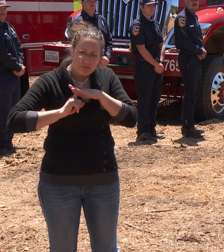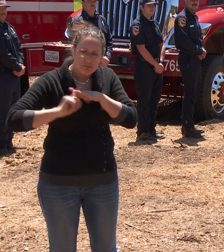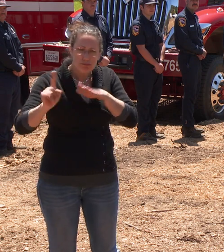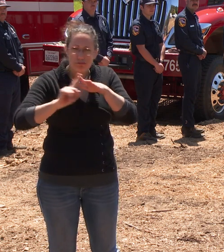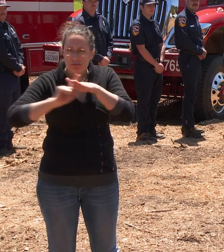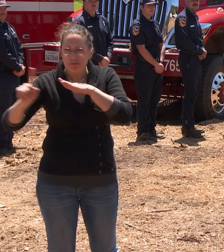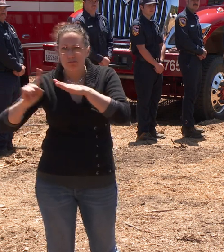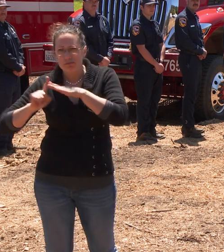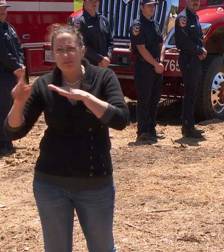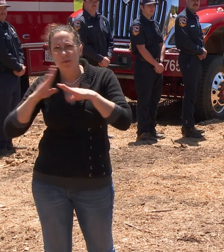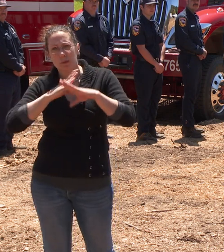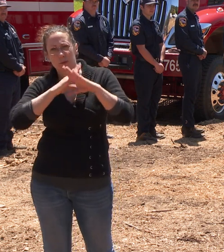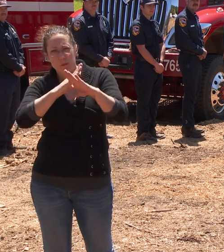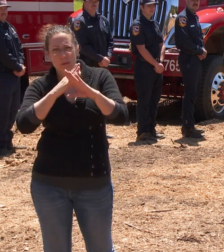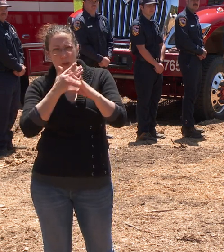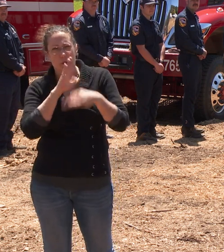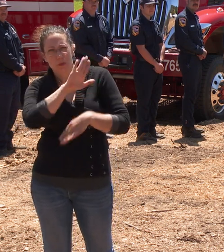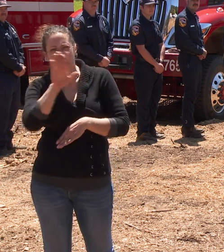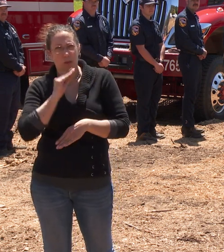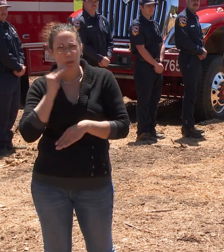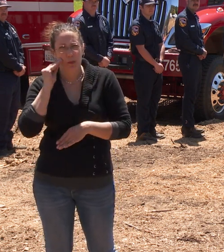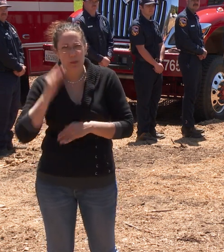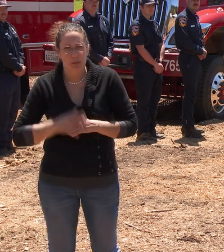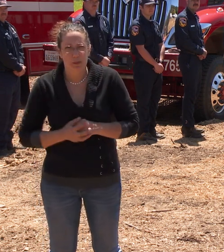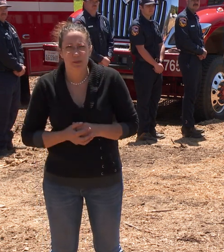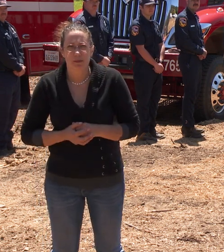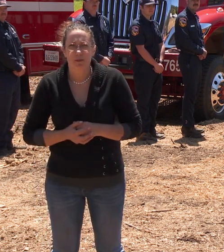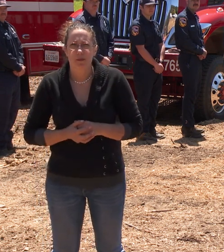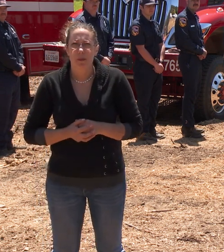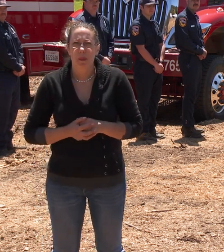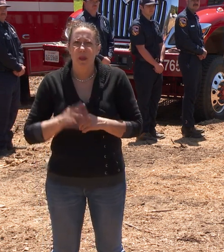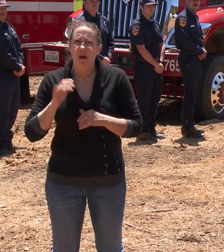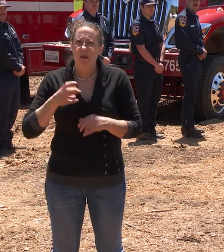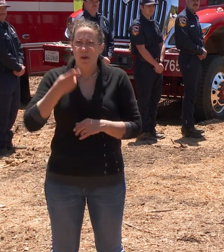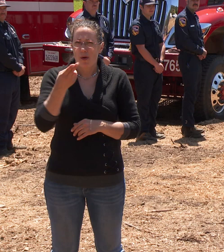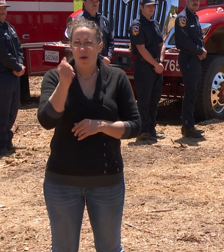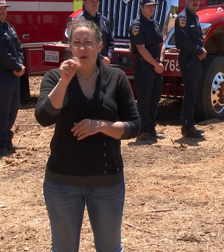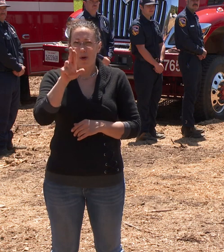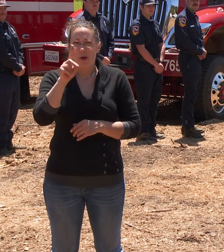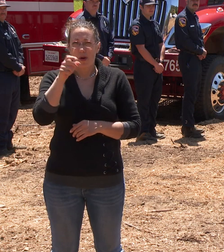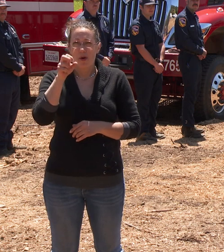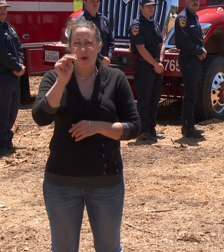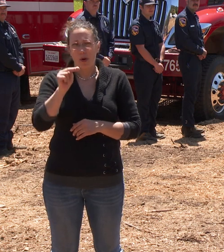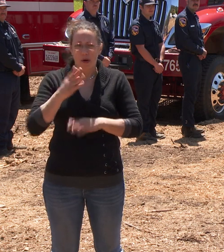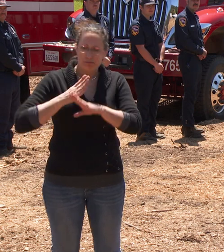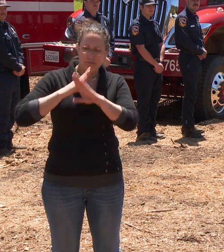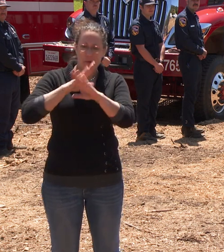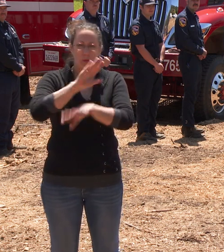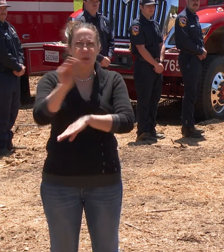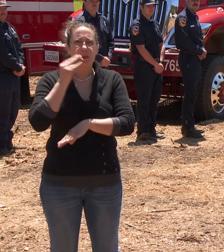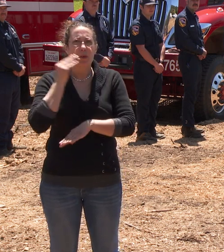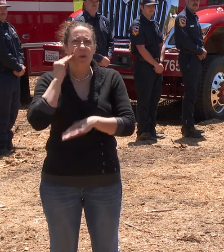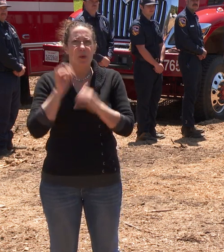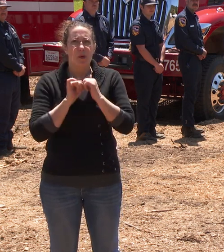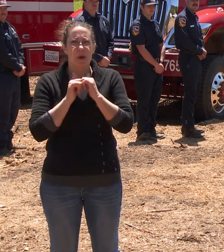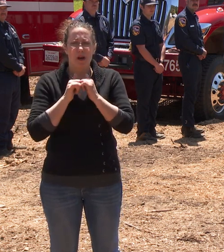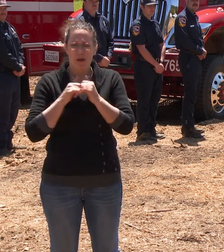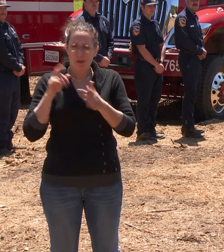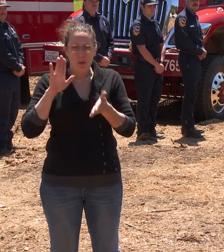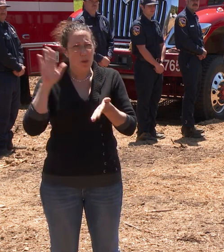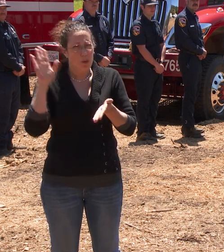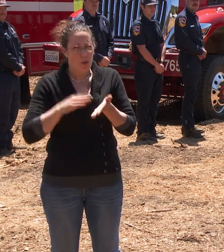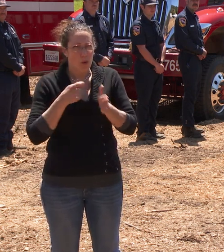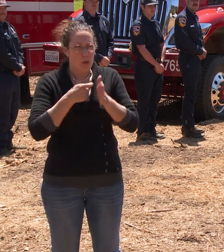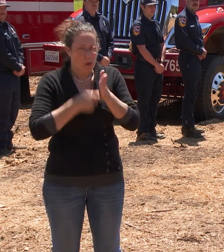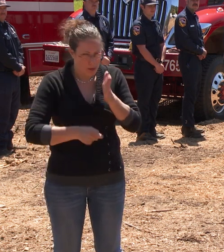and or defending your home. You can harden your home with available low cost retrofits. I ask that you